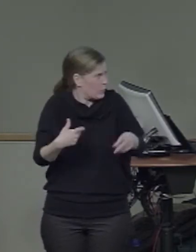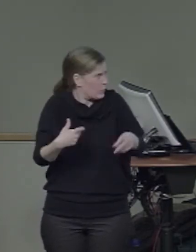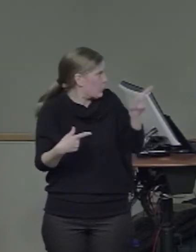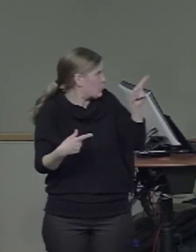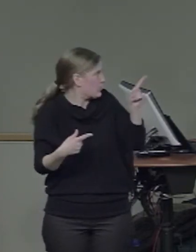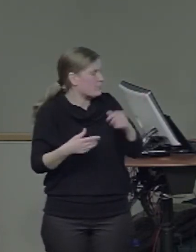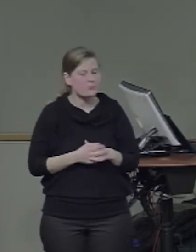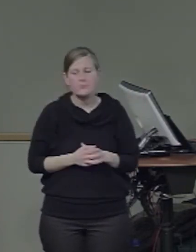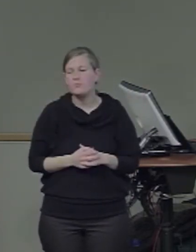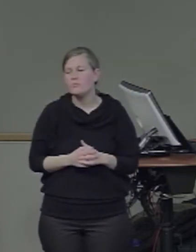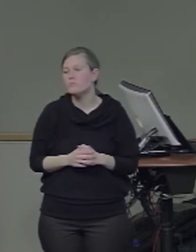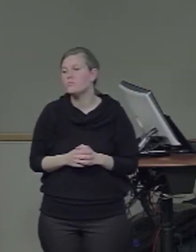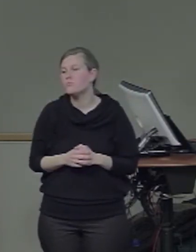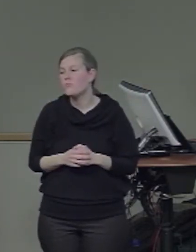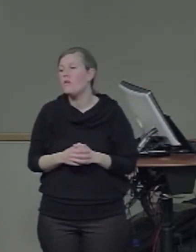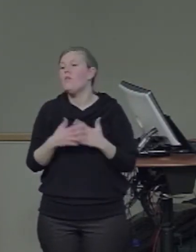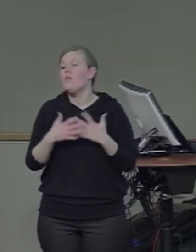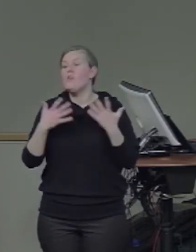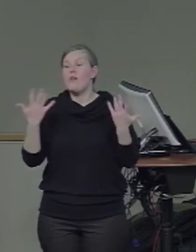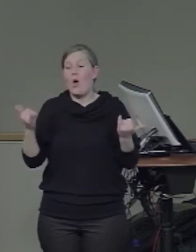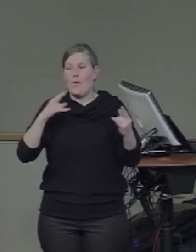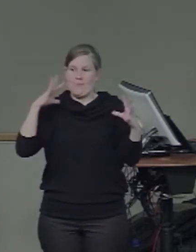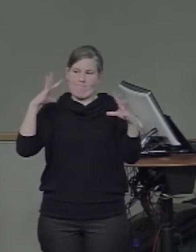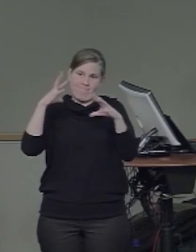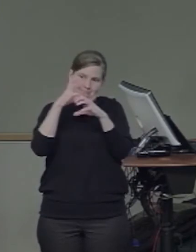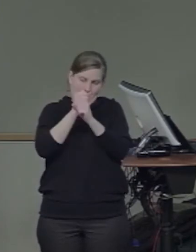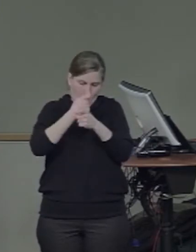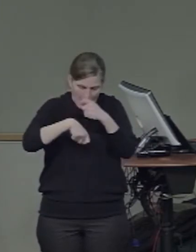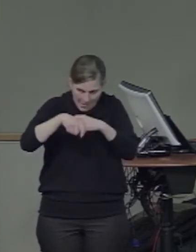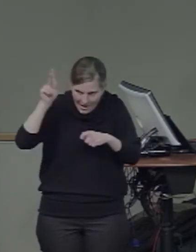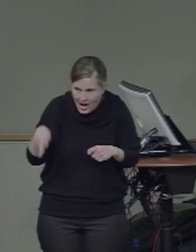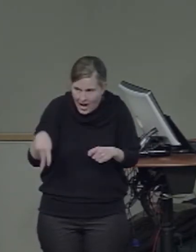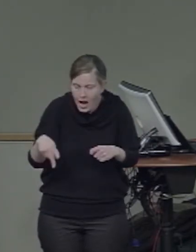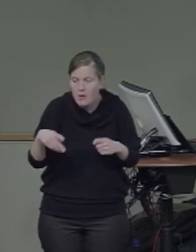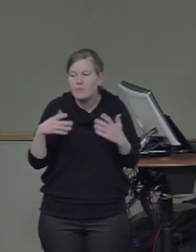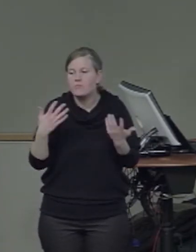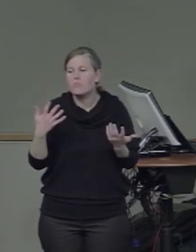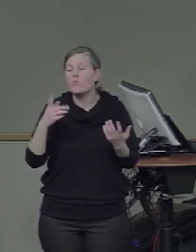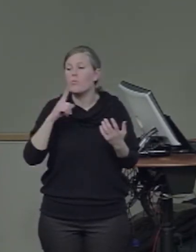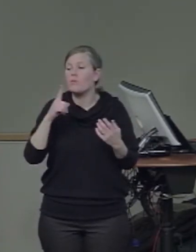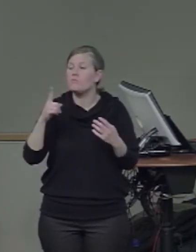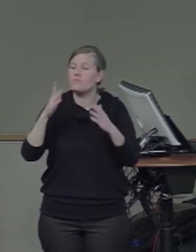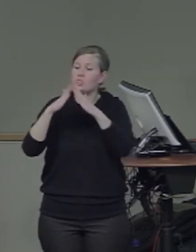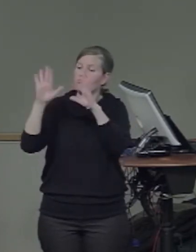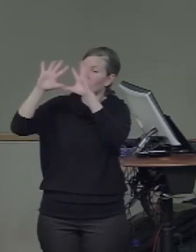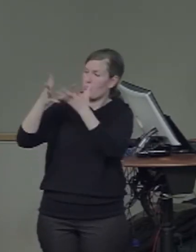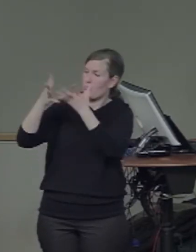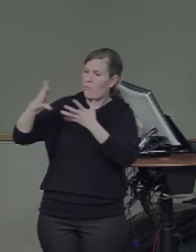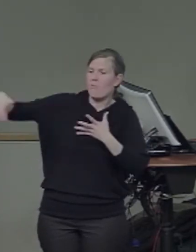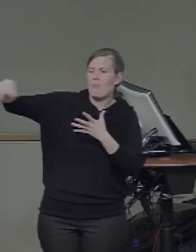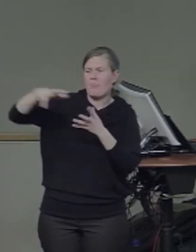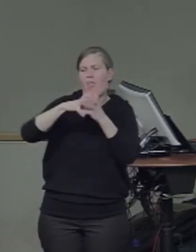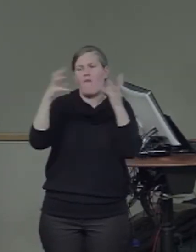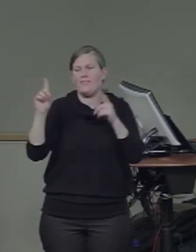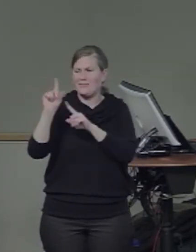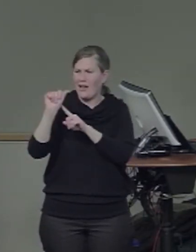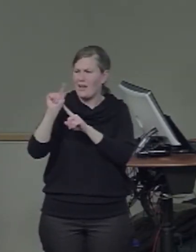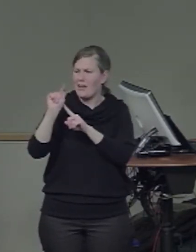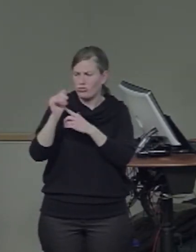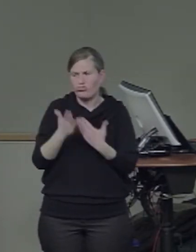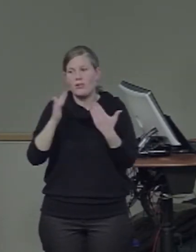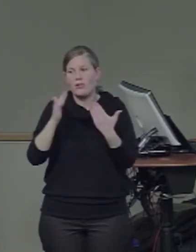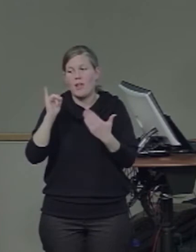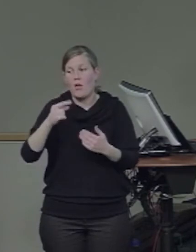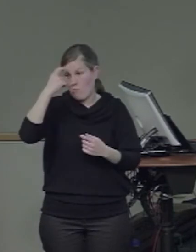Okay, so let me conclude. There's a lot of data suggesting these dedicated modules for these different